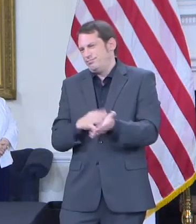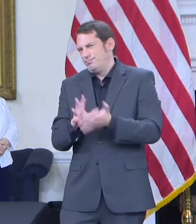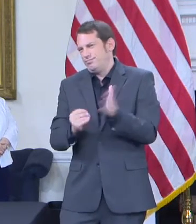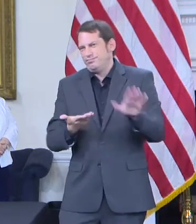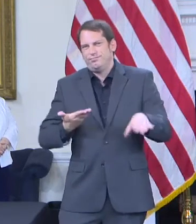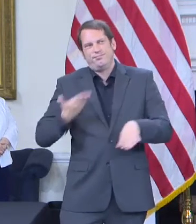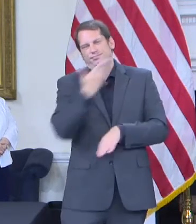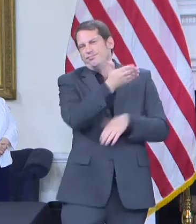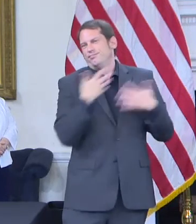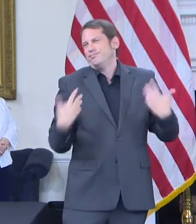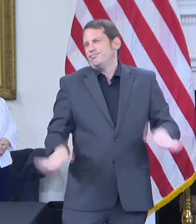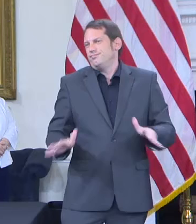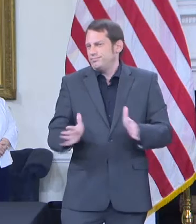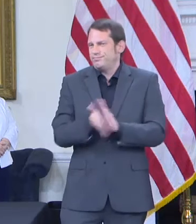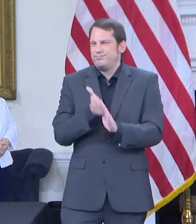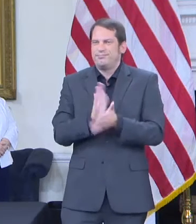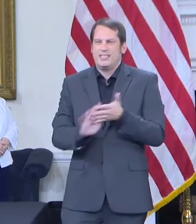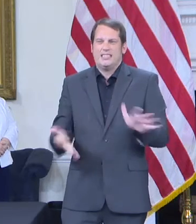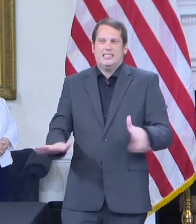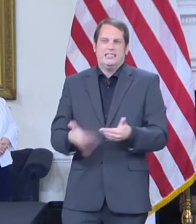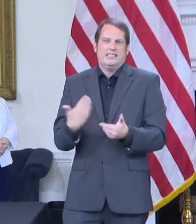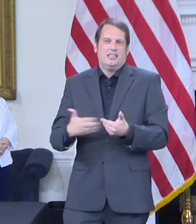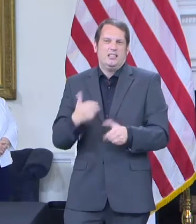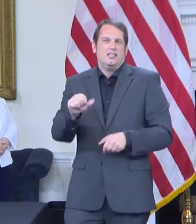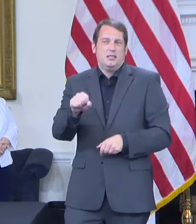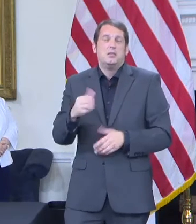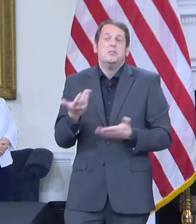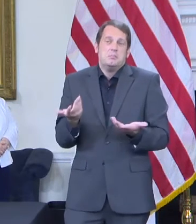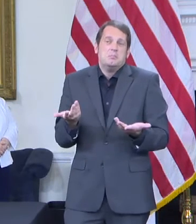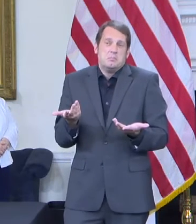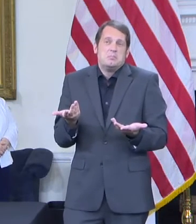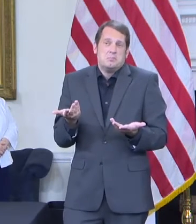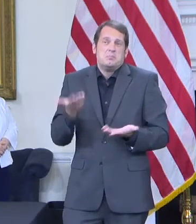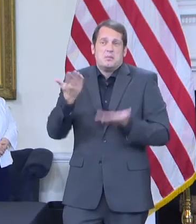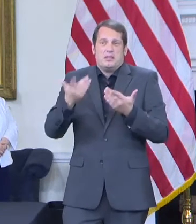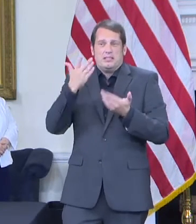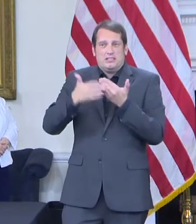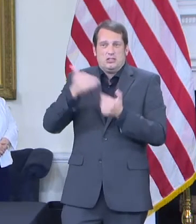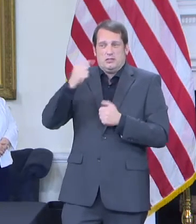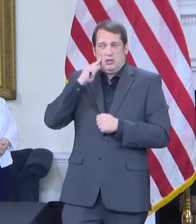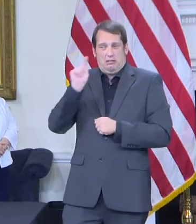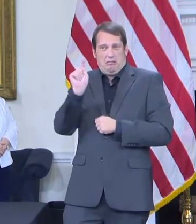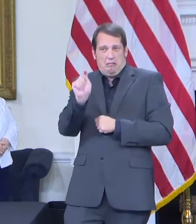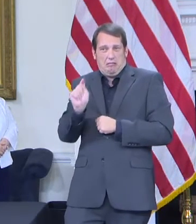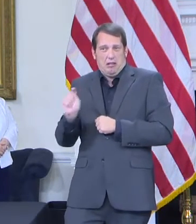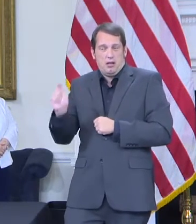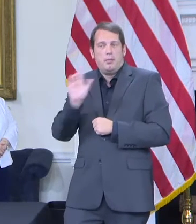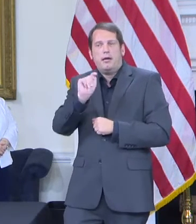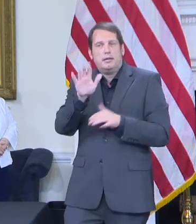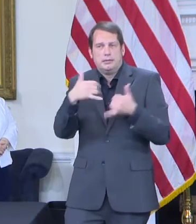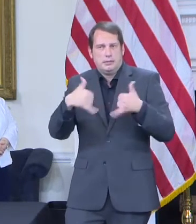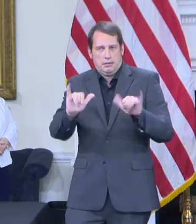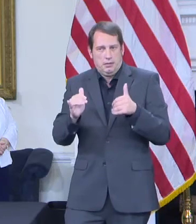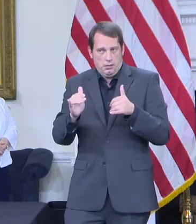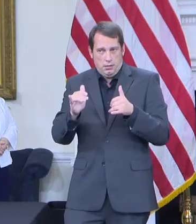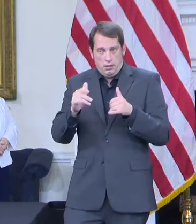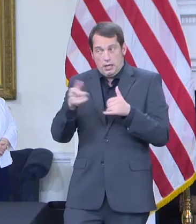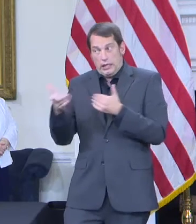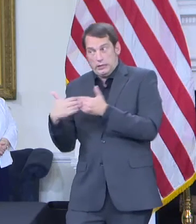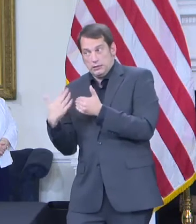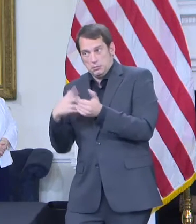and to say that they have developed no plans to safely reopen or to bring any children back in for any